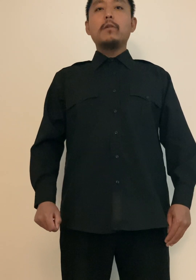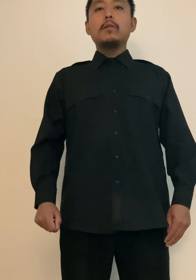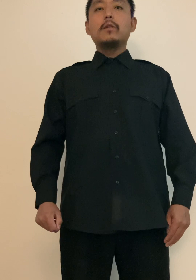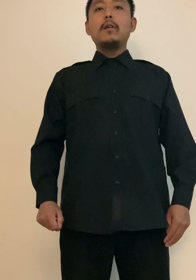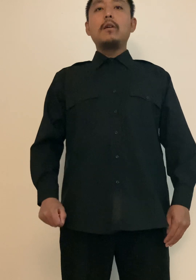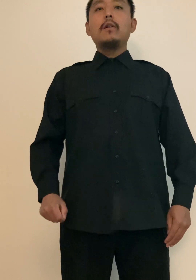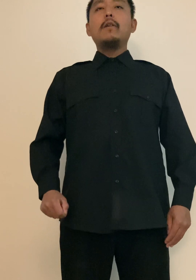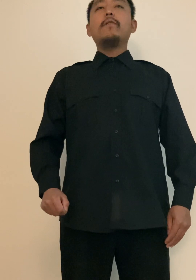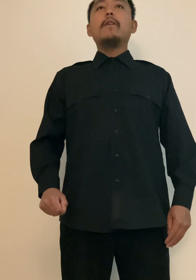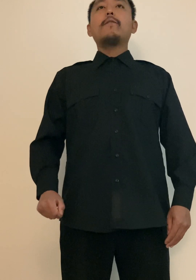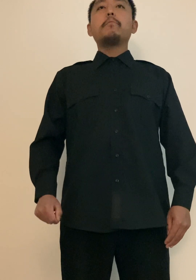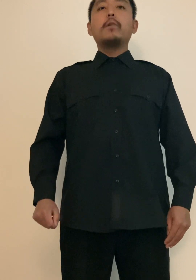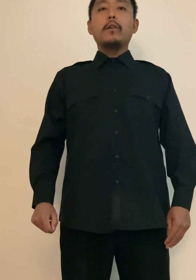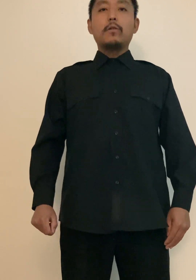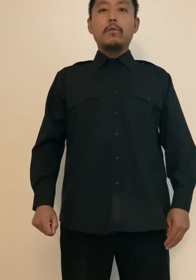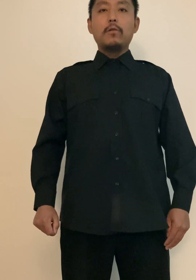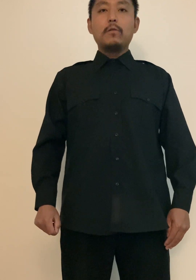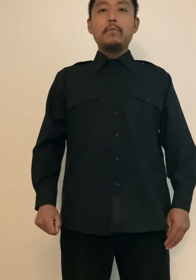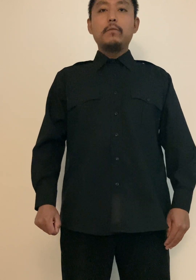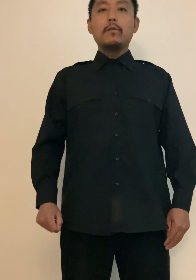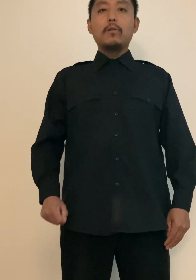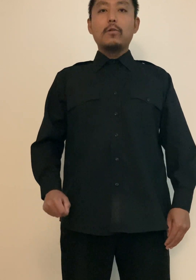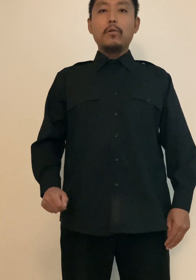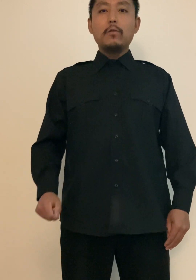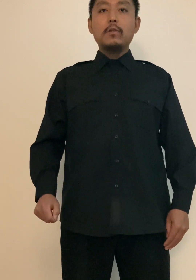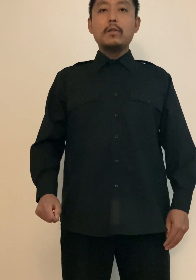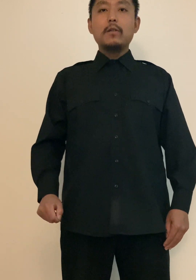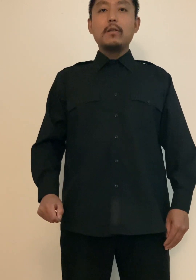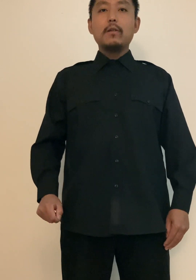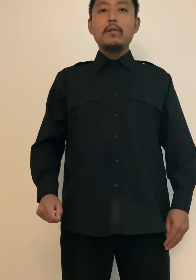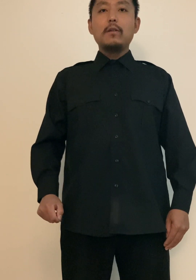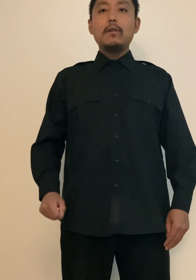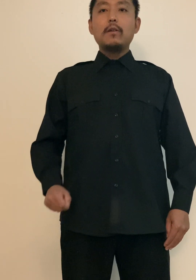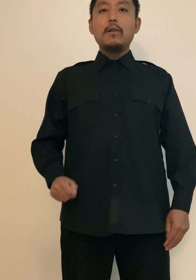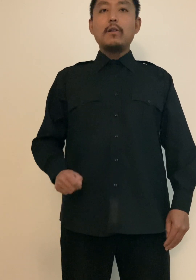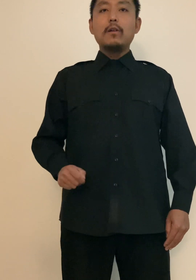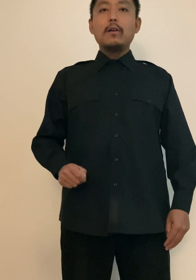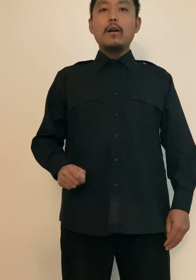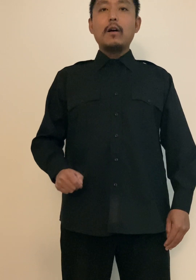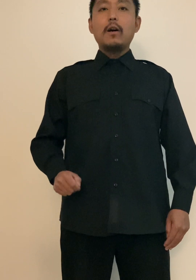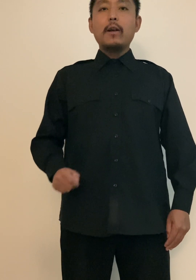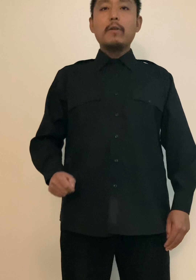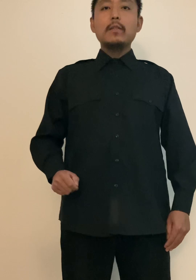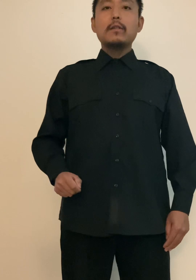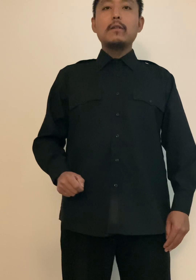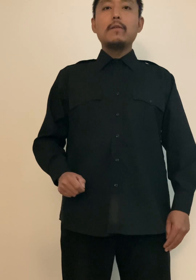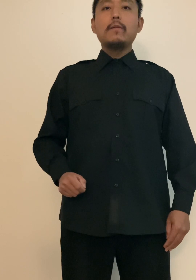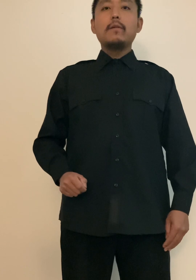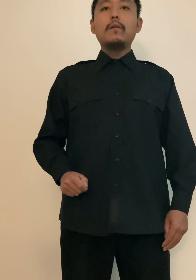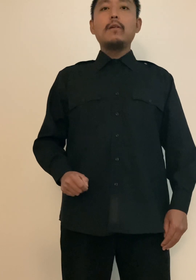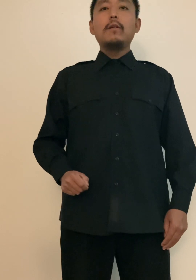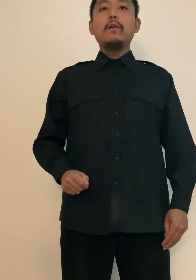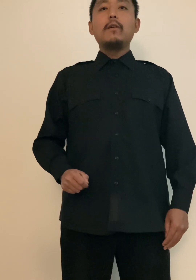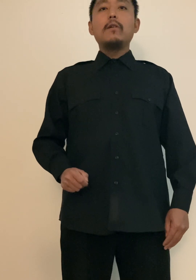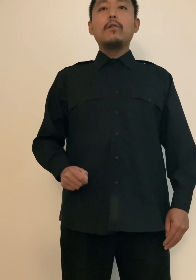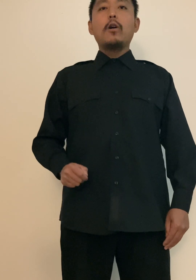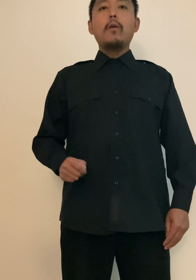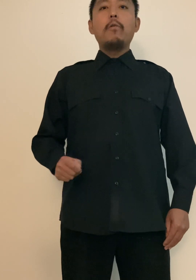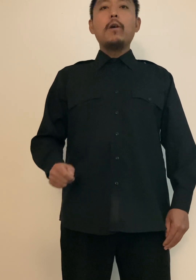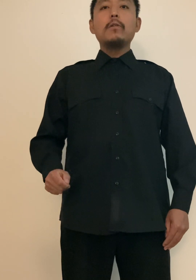of different political coups, unrest, turmoils,